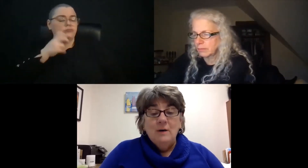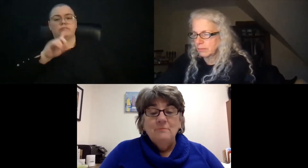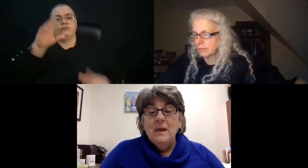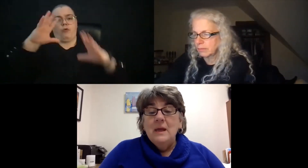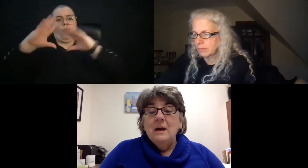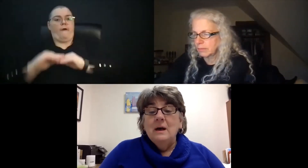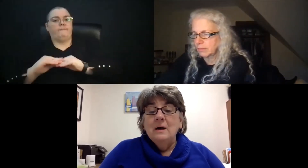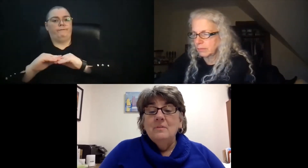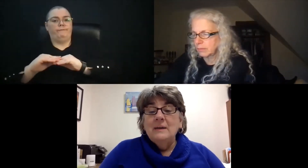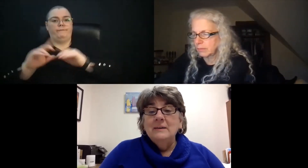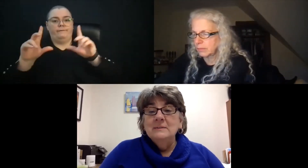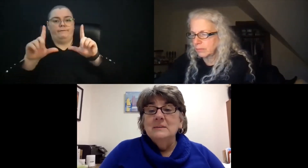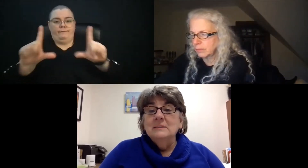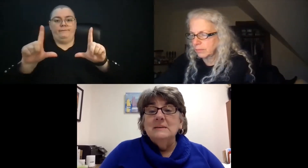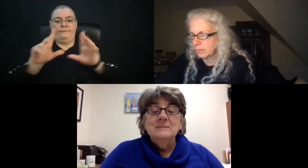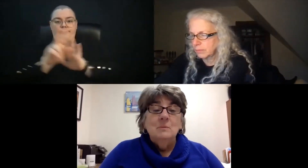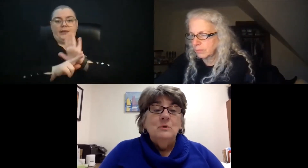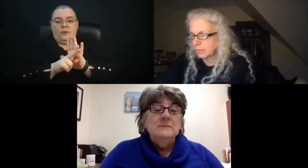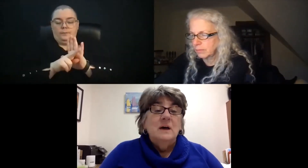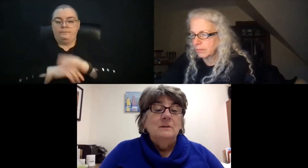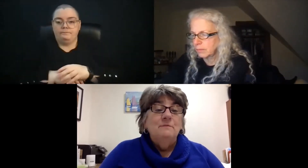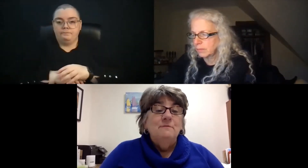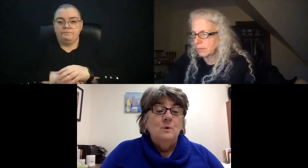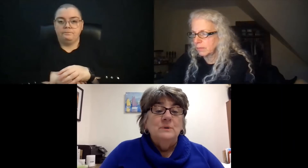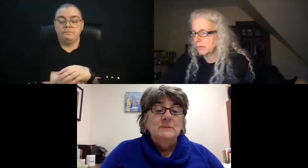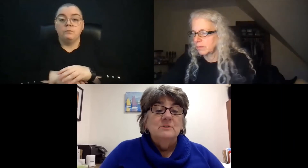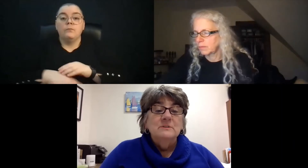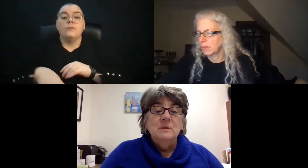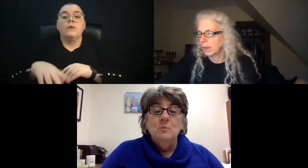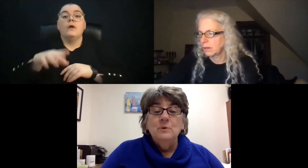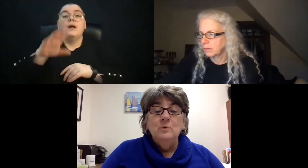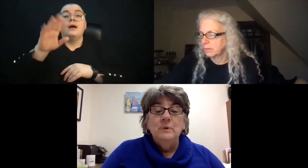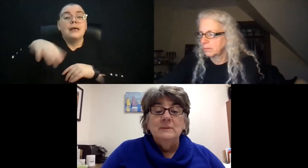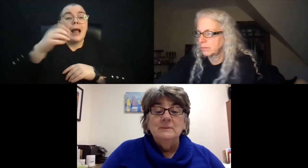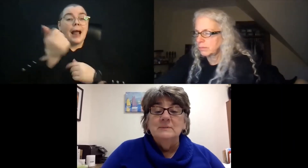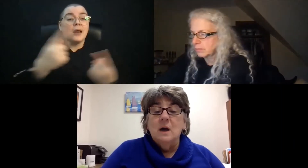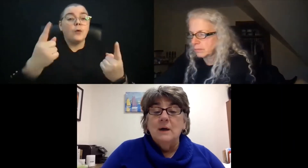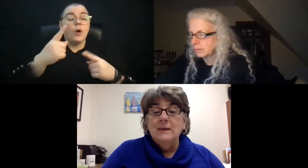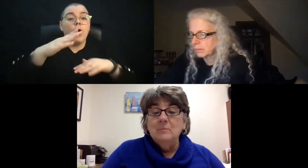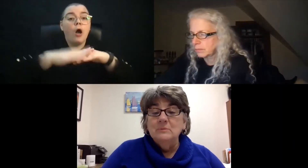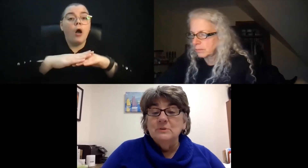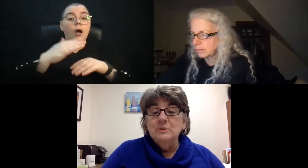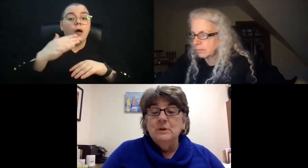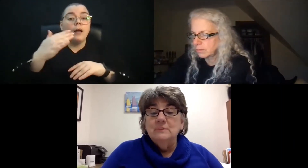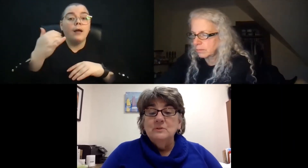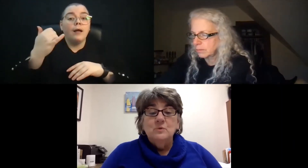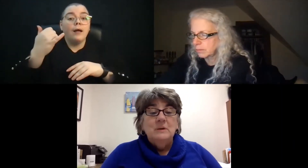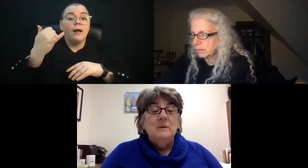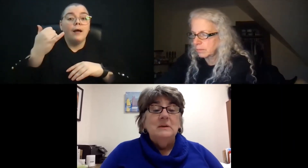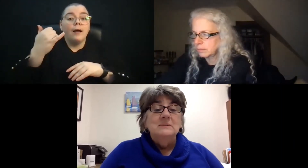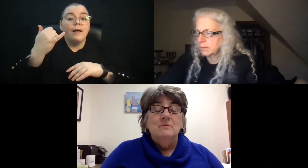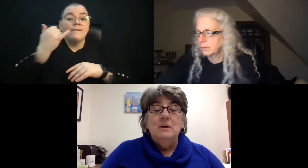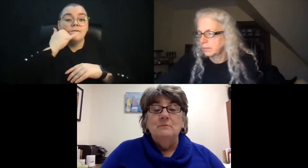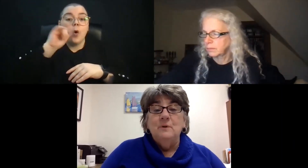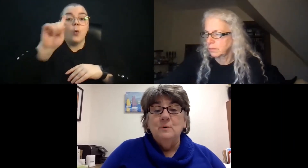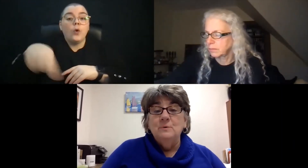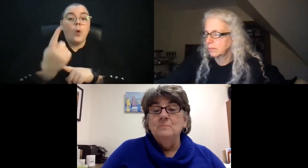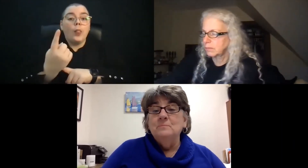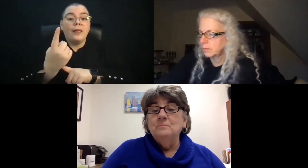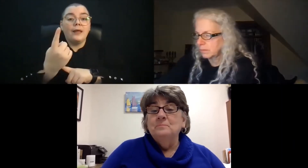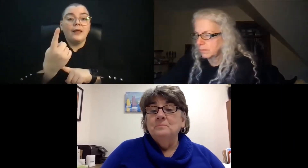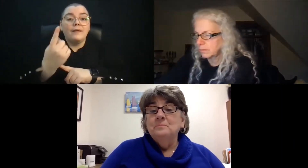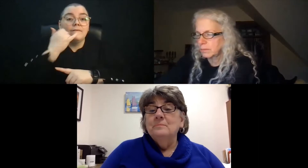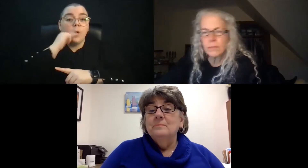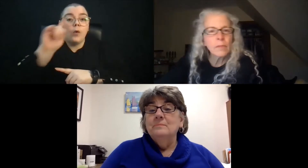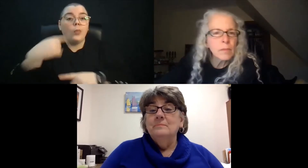off. That is unless someone is on phone. Is there someone who is not able to turn on their screen because they're on phone?